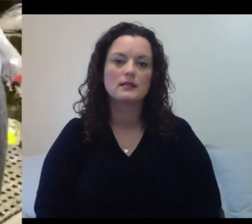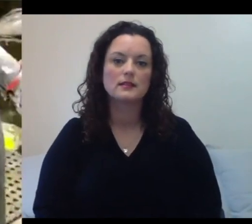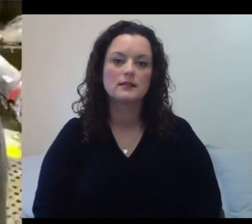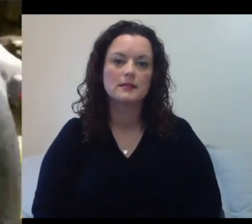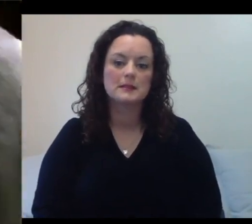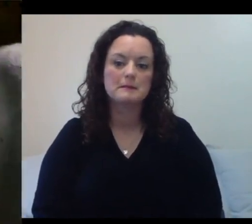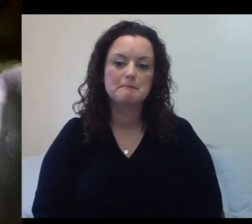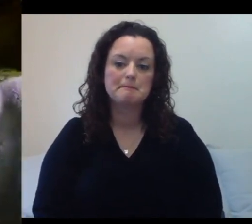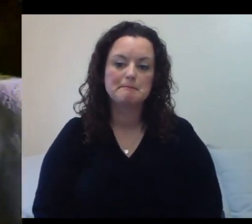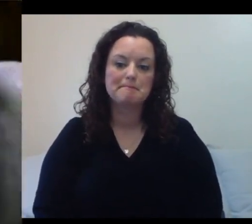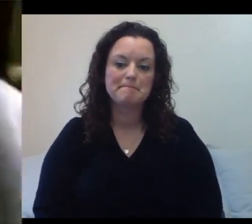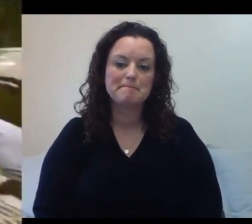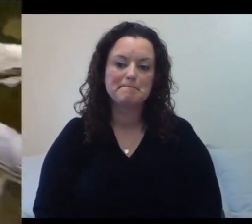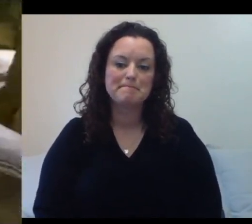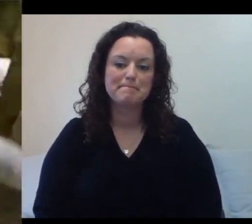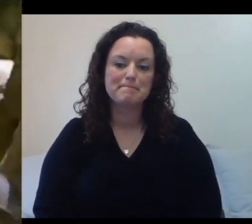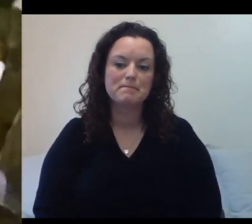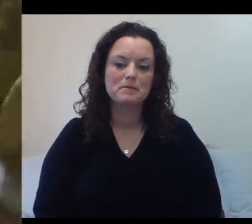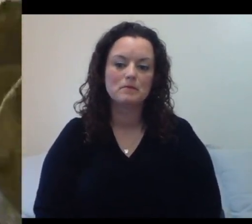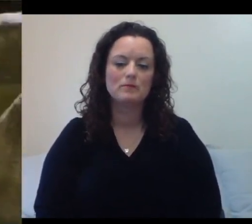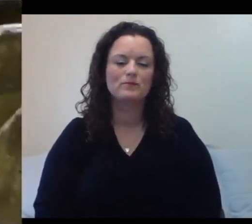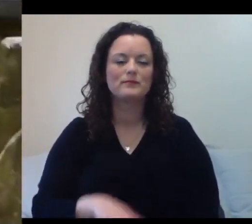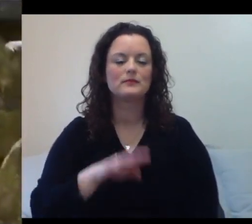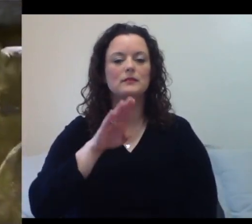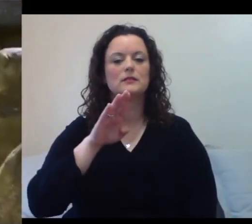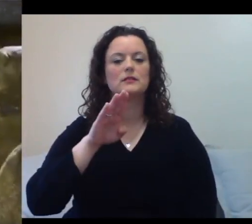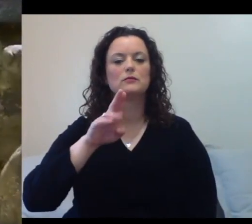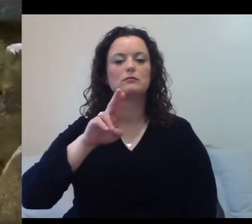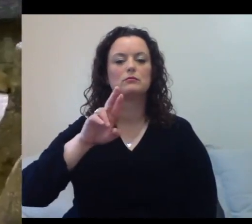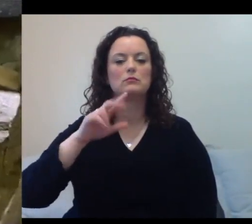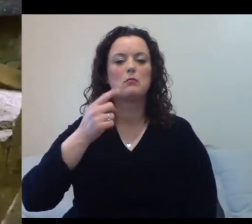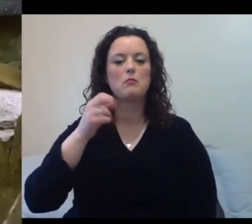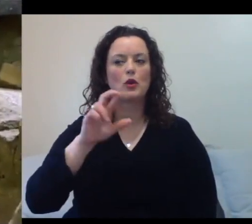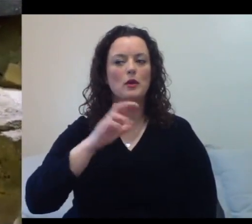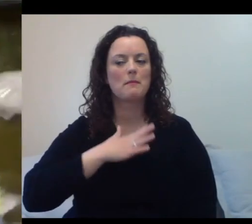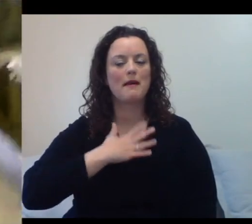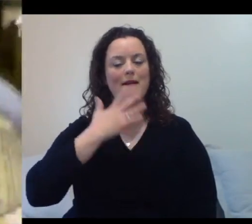I think Berger is my favorite penguin. And Jerry's like all in your lap right now.